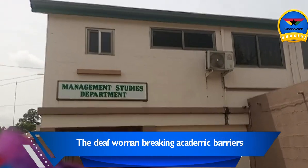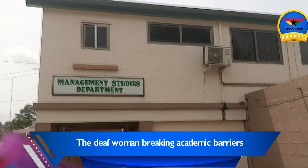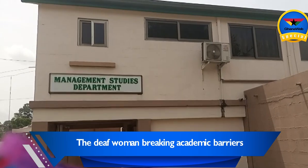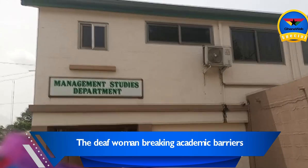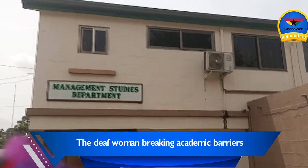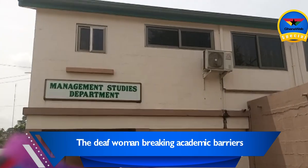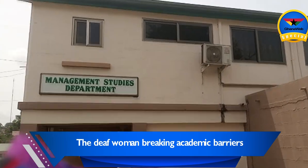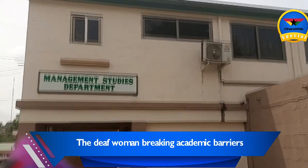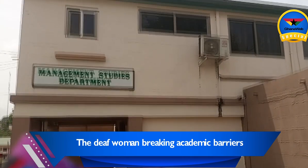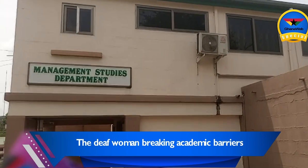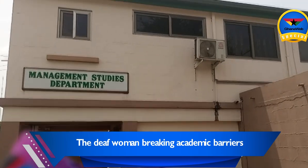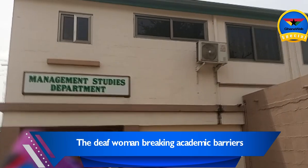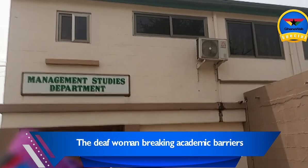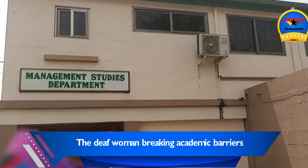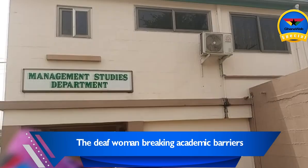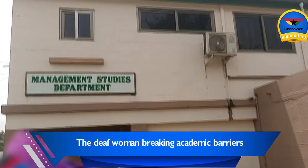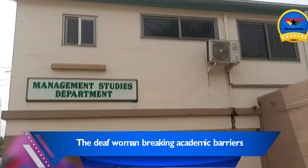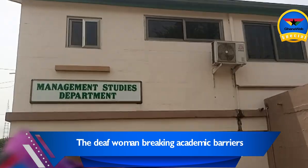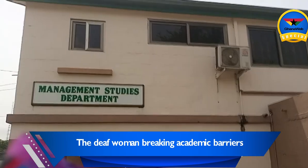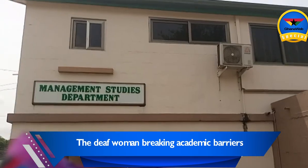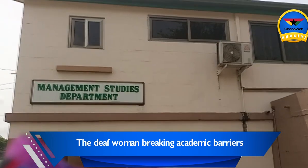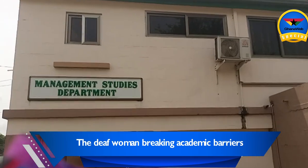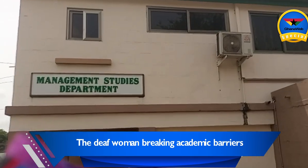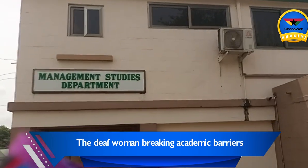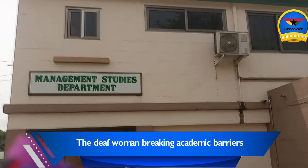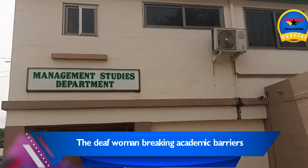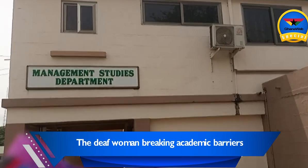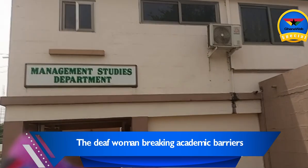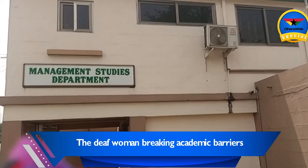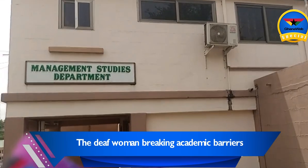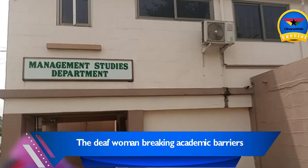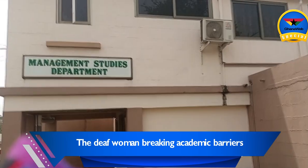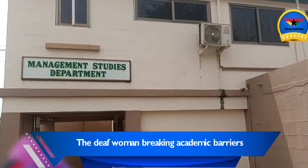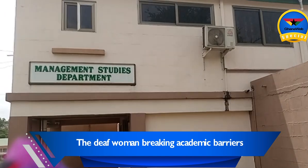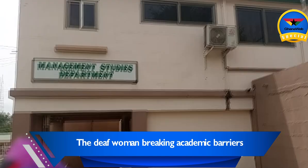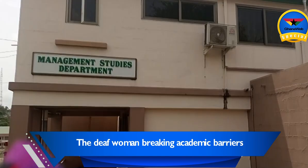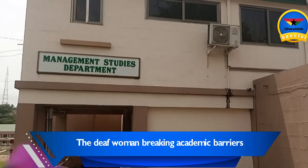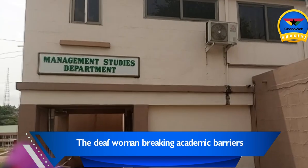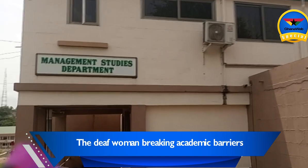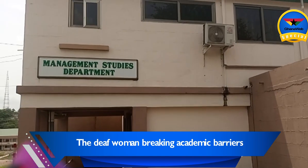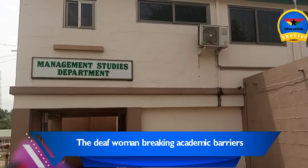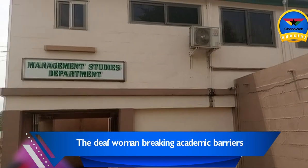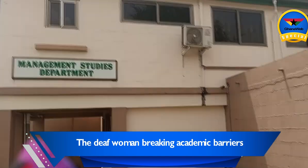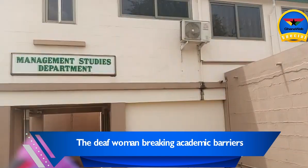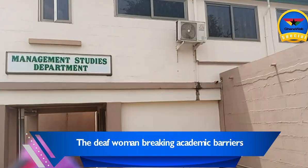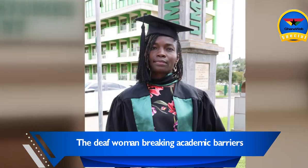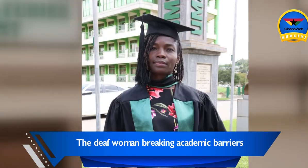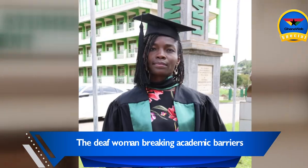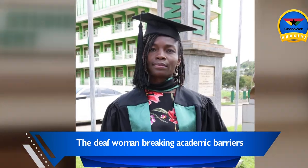studies at UMAT, Dr. Kofi Kamasan, tells our reporter that the school admitted Lydia without